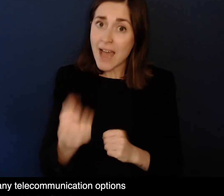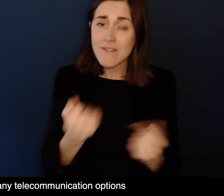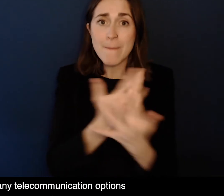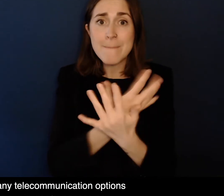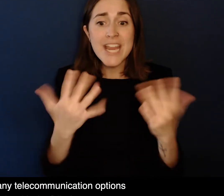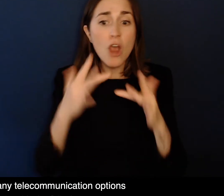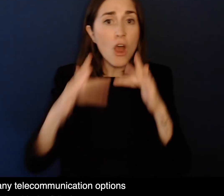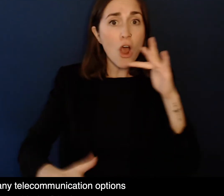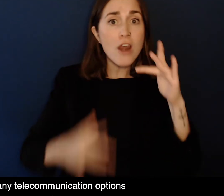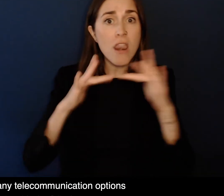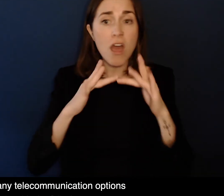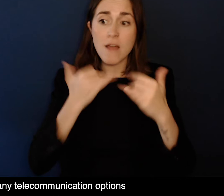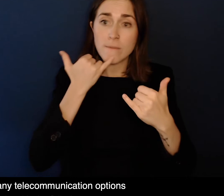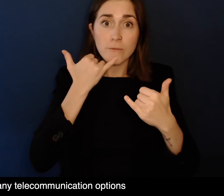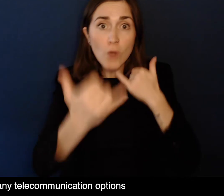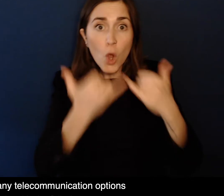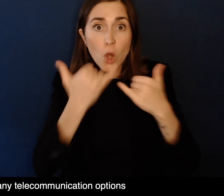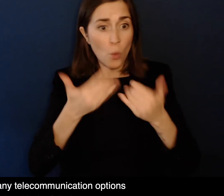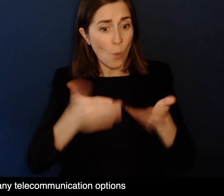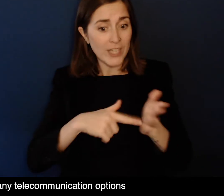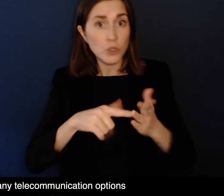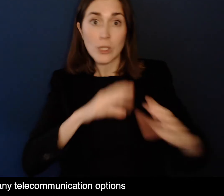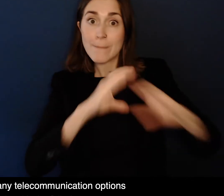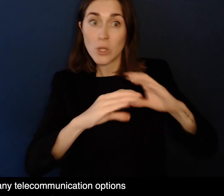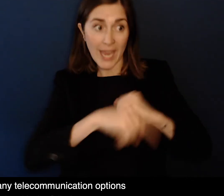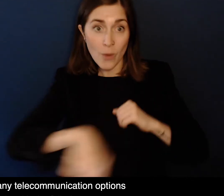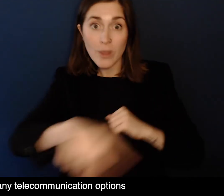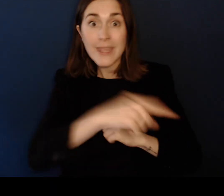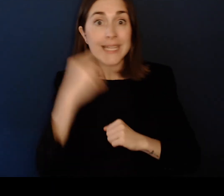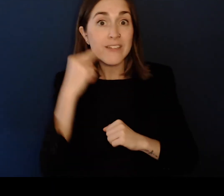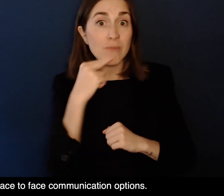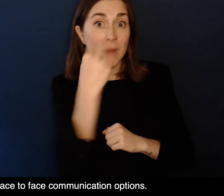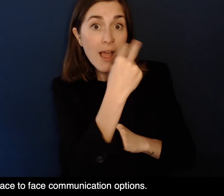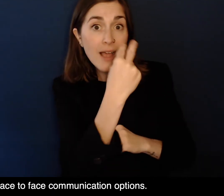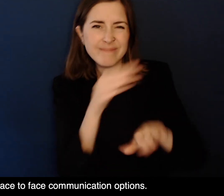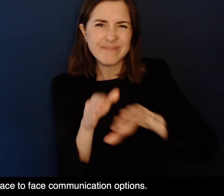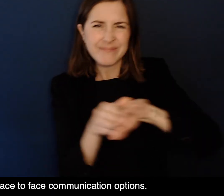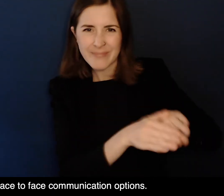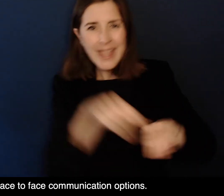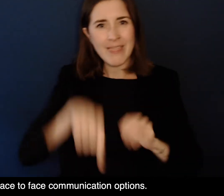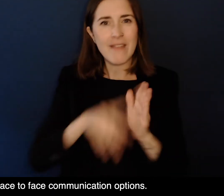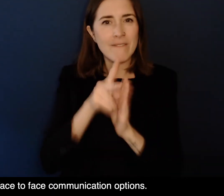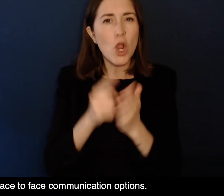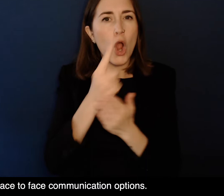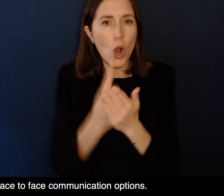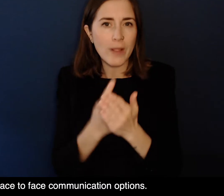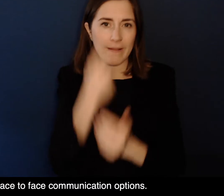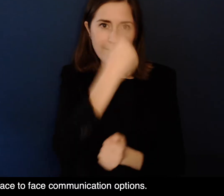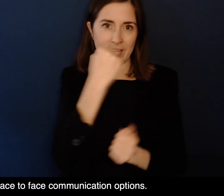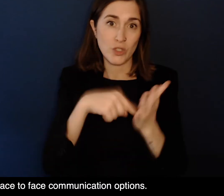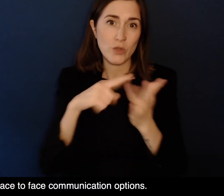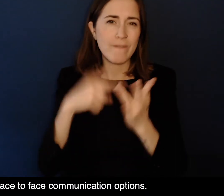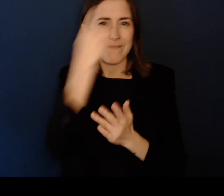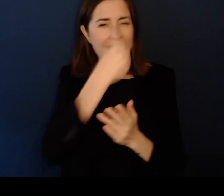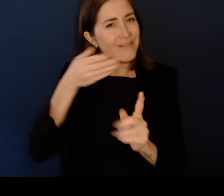While there are many telecommunication options available to people with Deaf-Blindness now, this video will focus on face-to-face communication